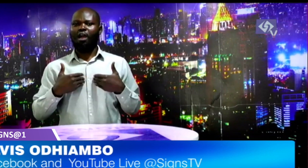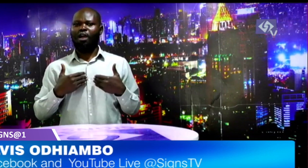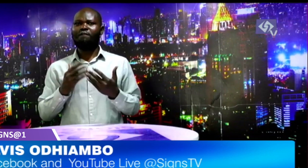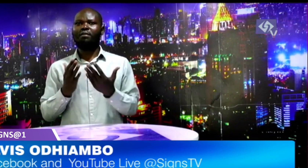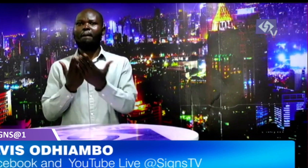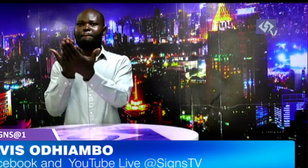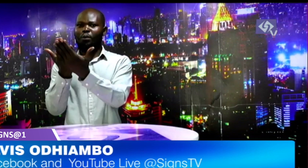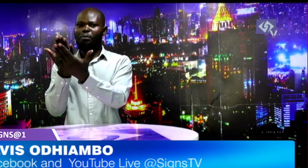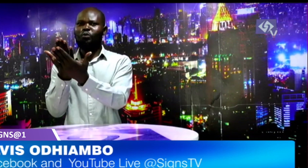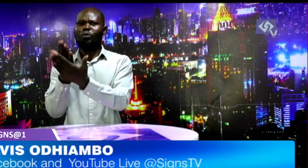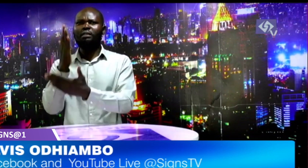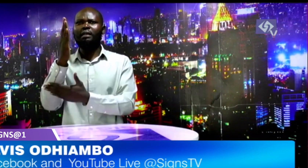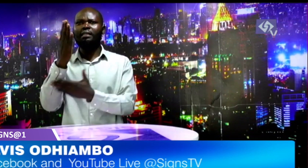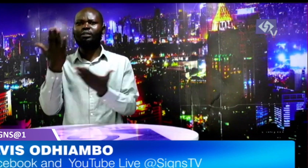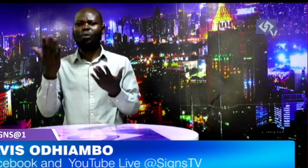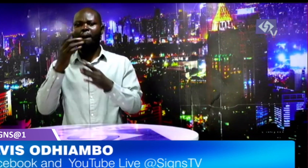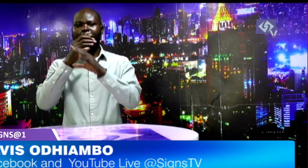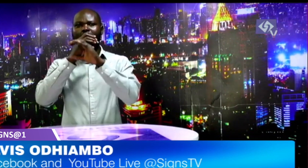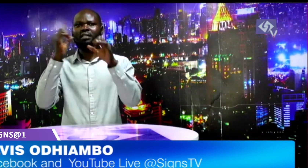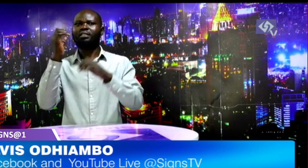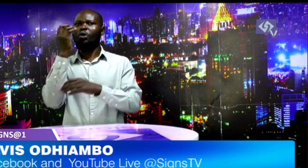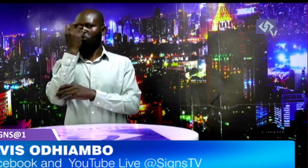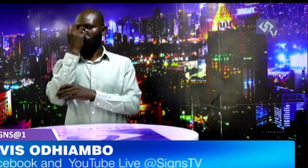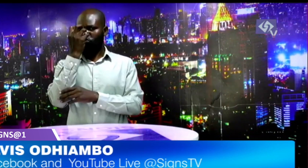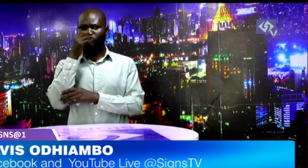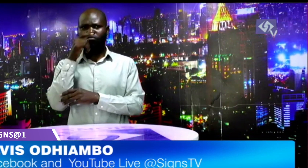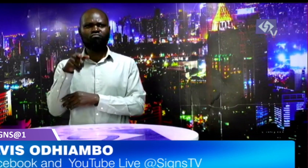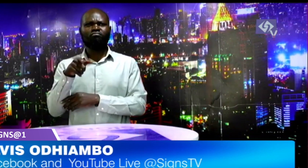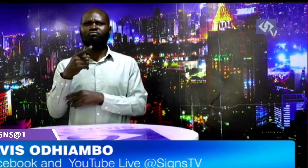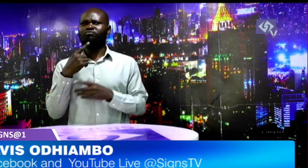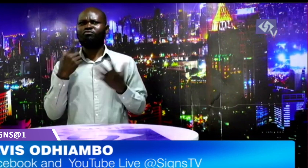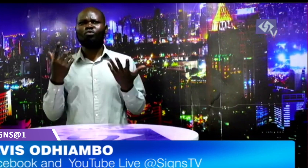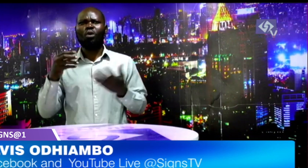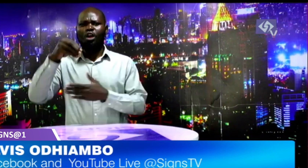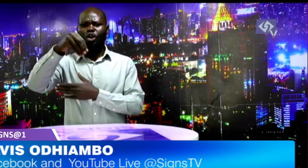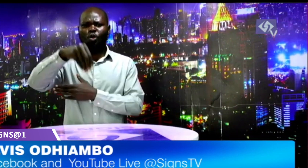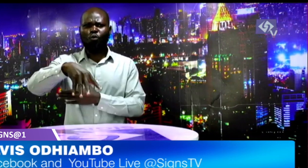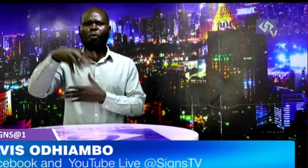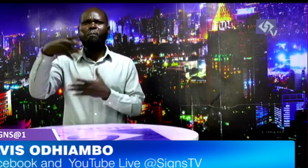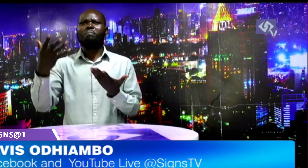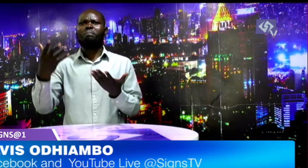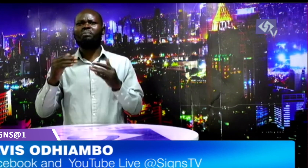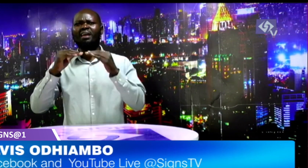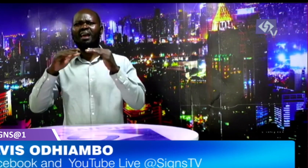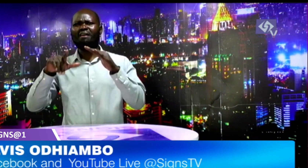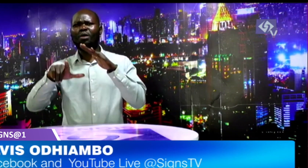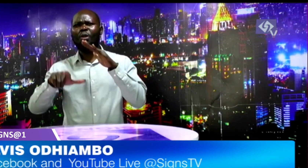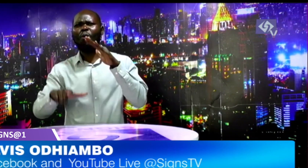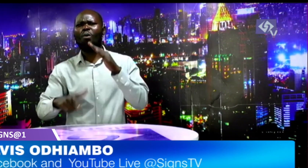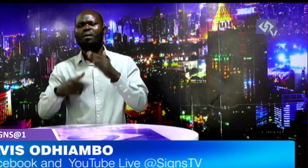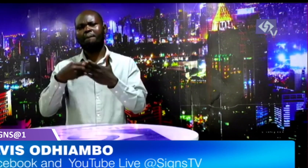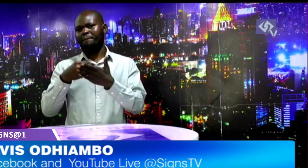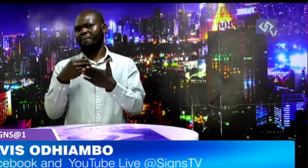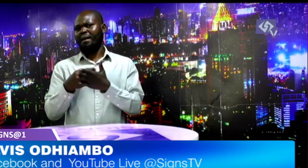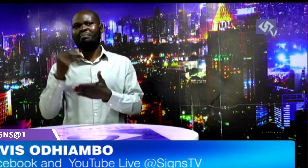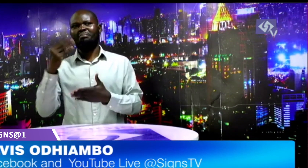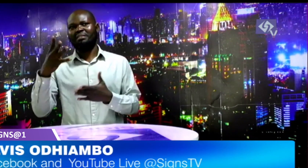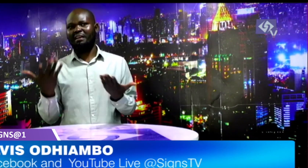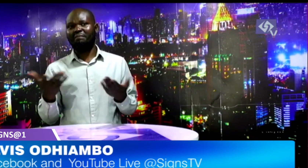leader rilo dingham has proposed measures for president william roto's government to adopt in order to